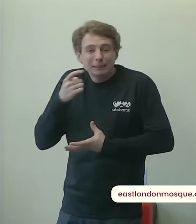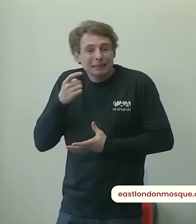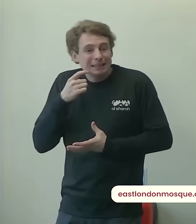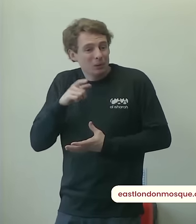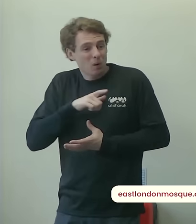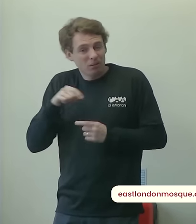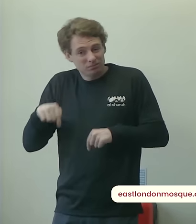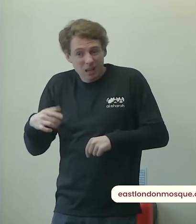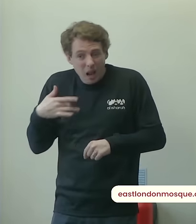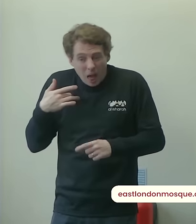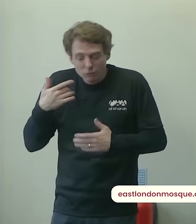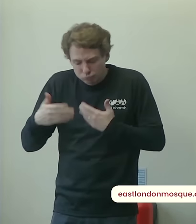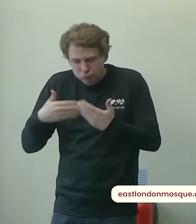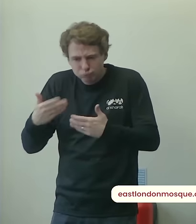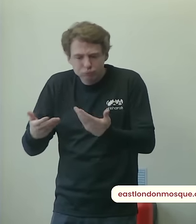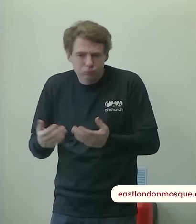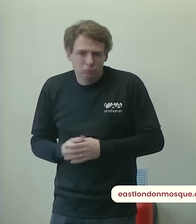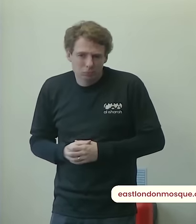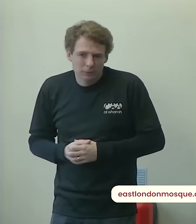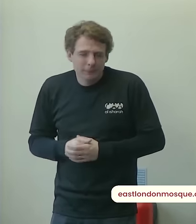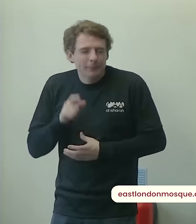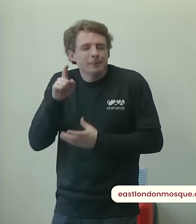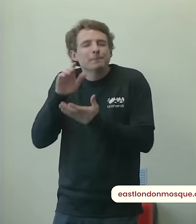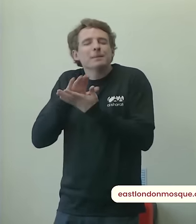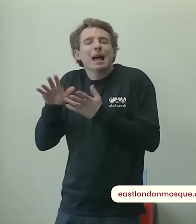muhammad sallallahu alayhi wasallam where he said